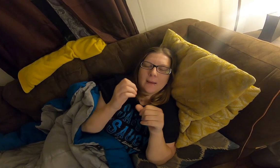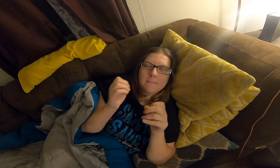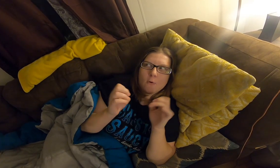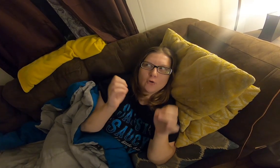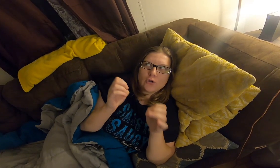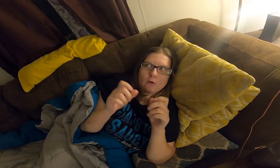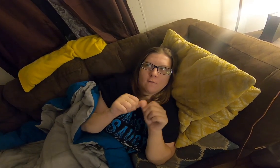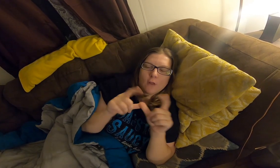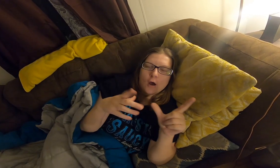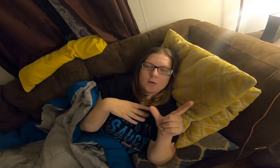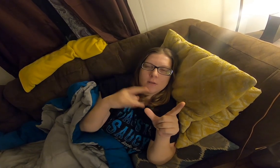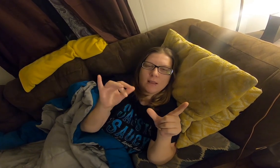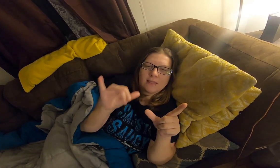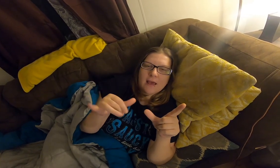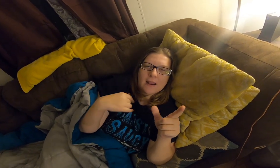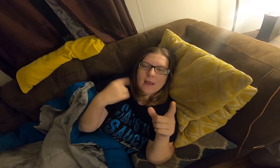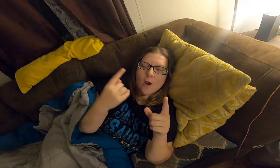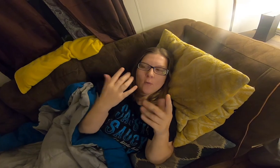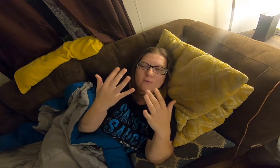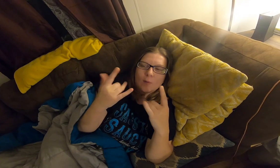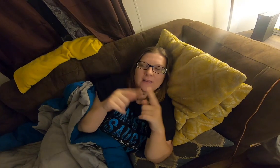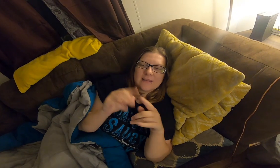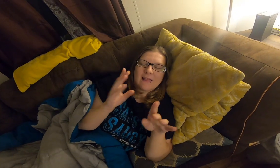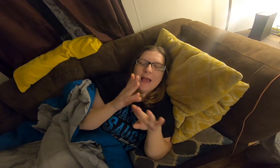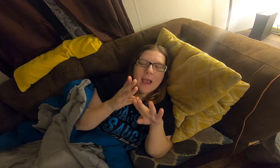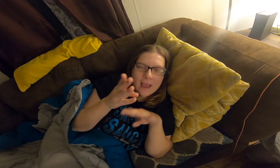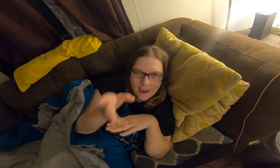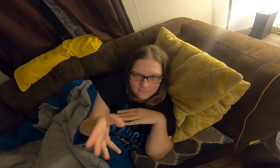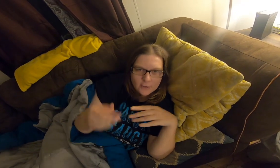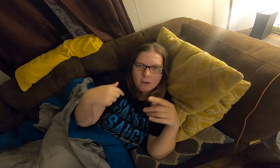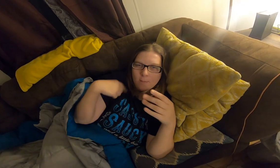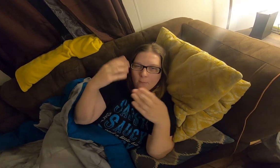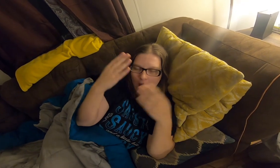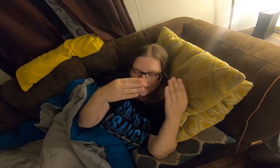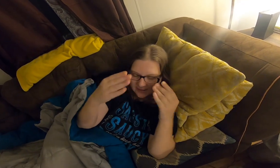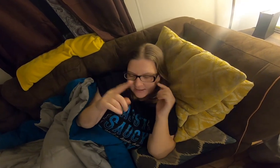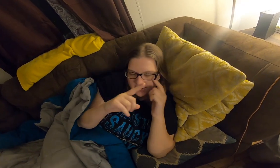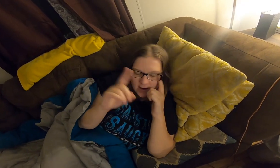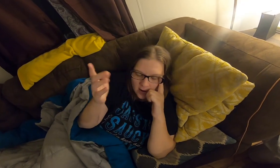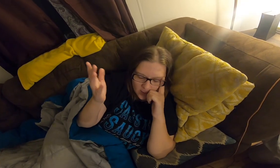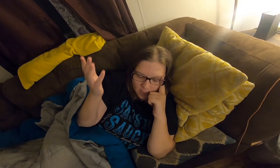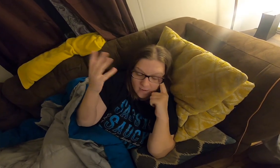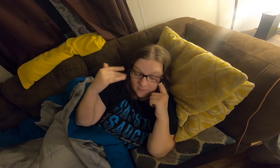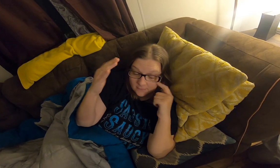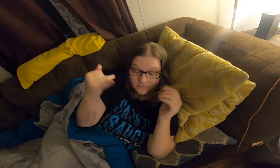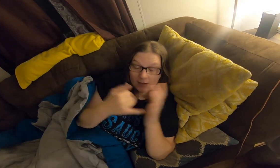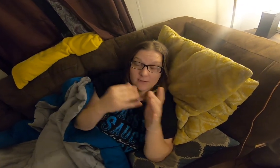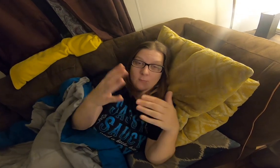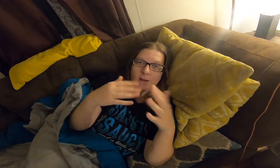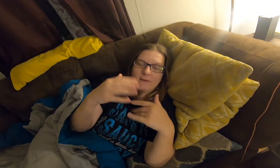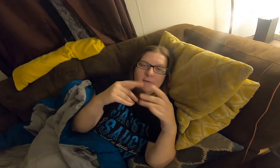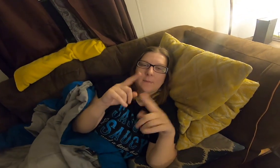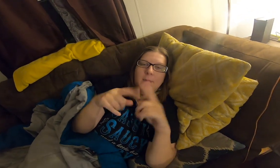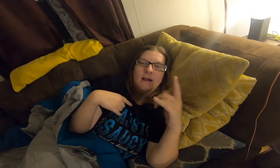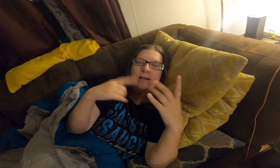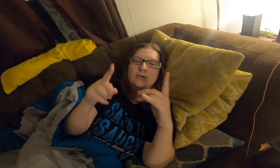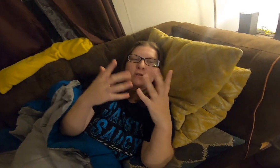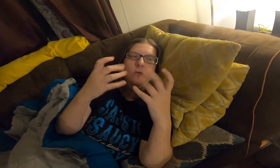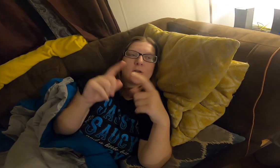emotional vlogs like that i always wait till after i process but it's whatever but i just wanted